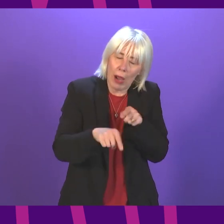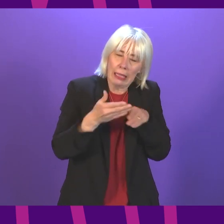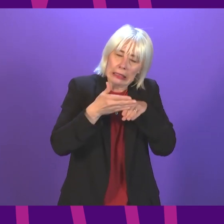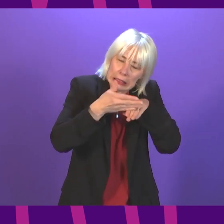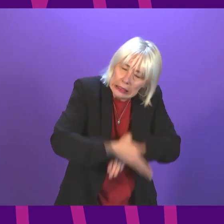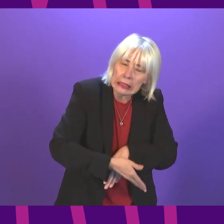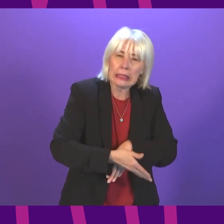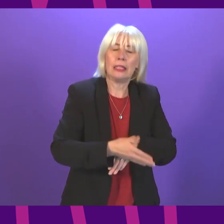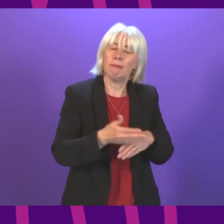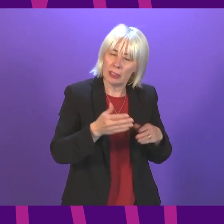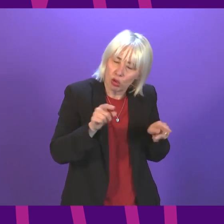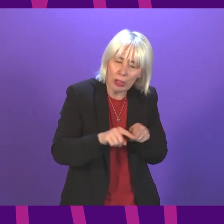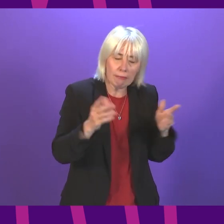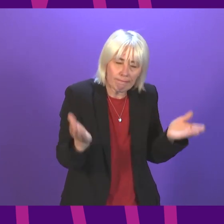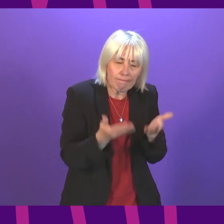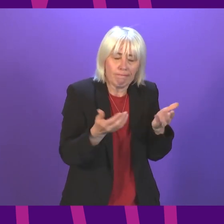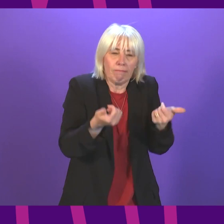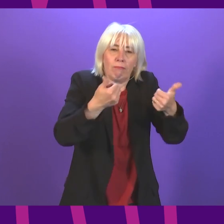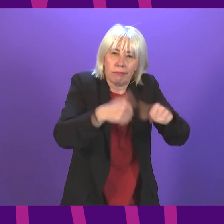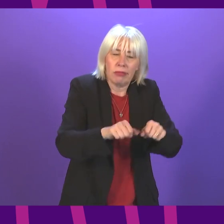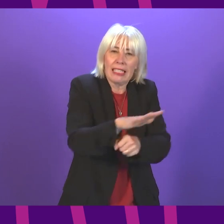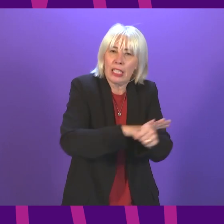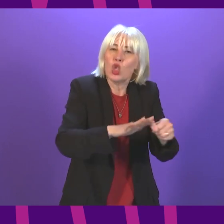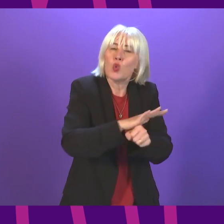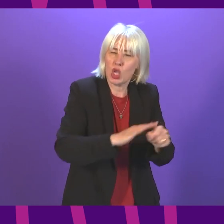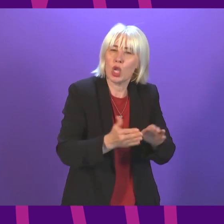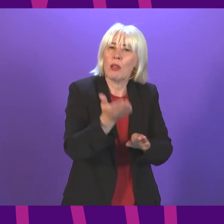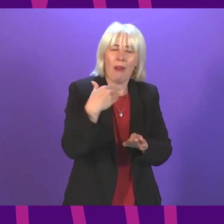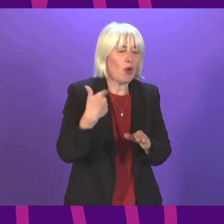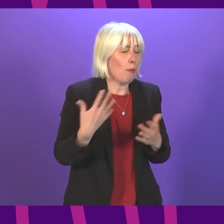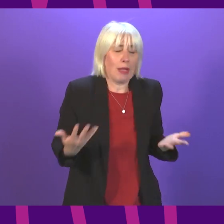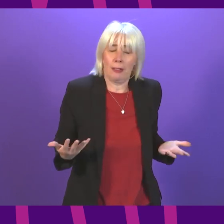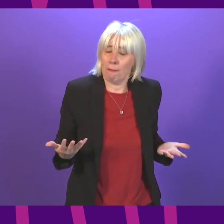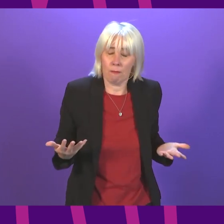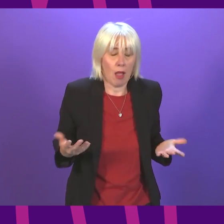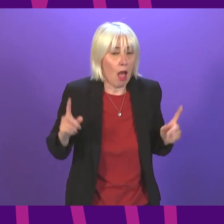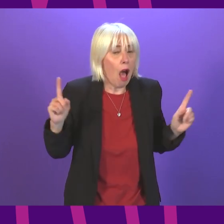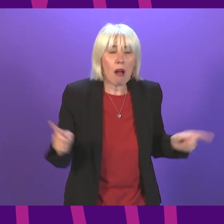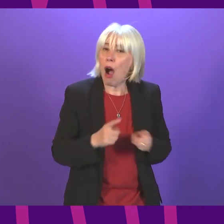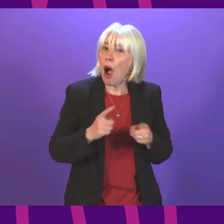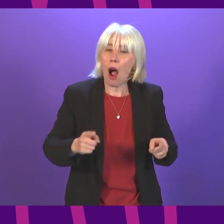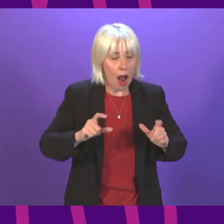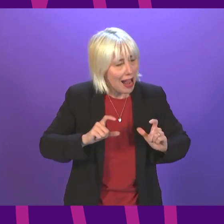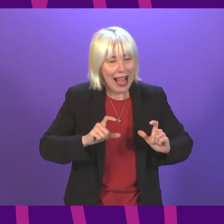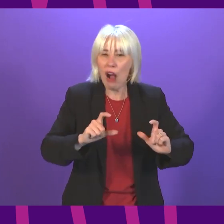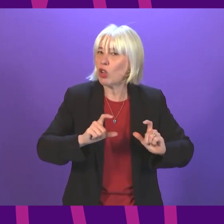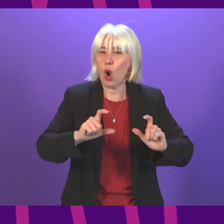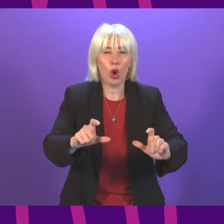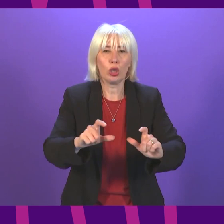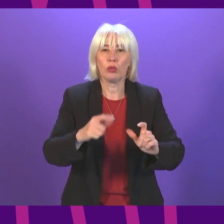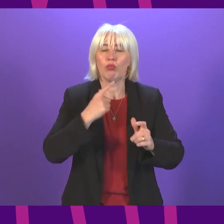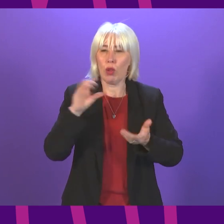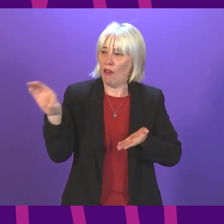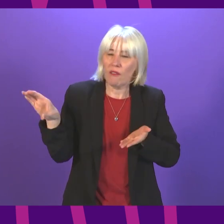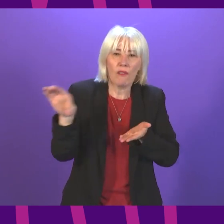effort to be made to try and resolve this situation. But we cannot continue the situation with the